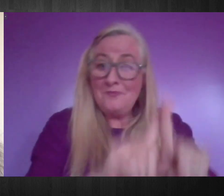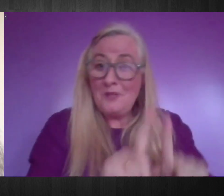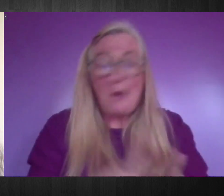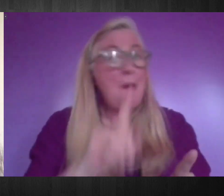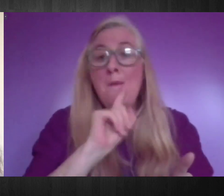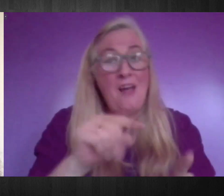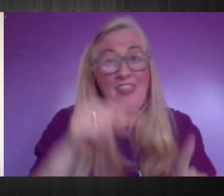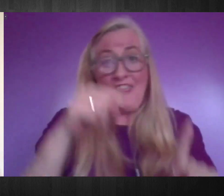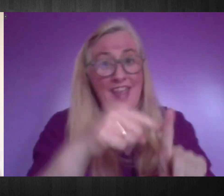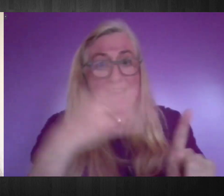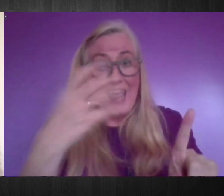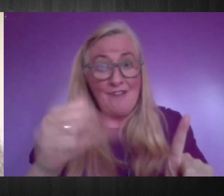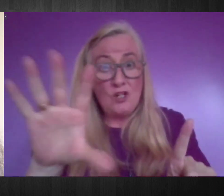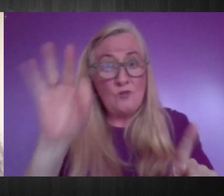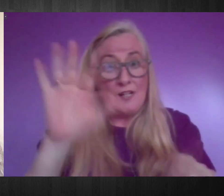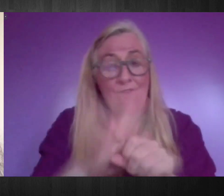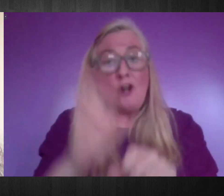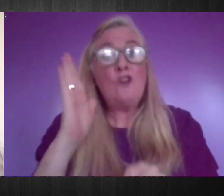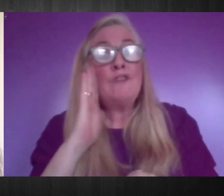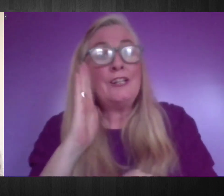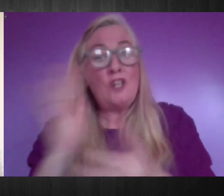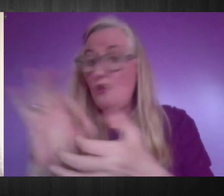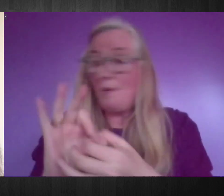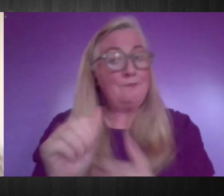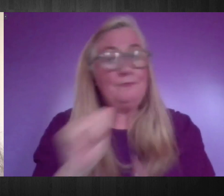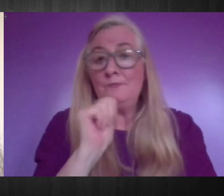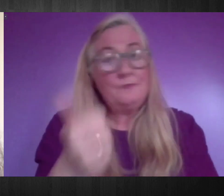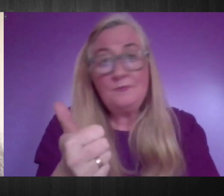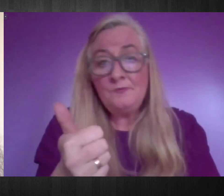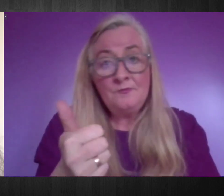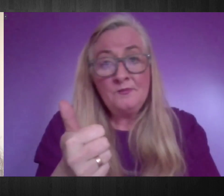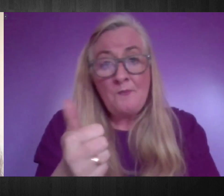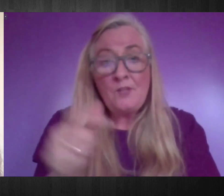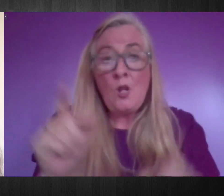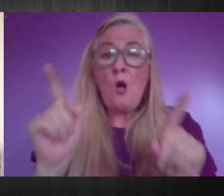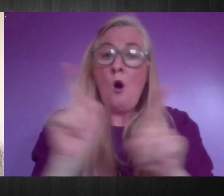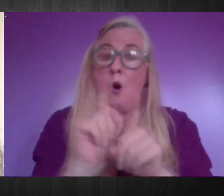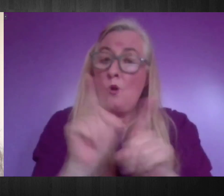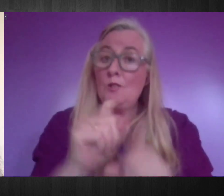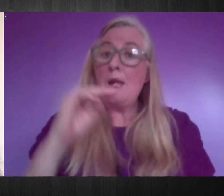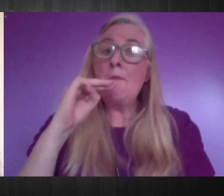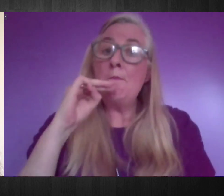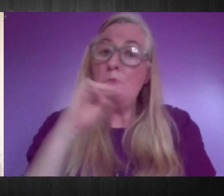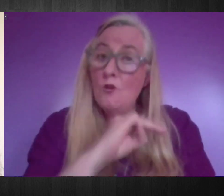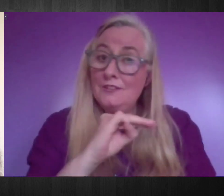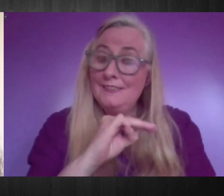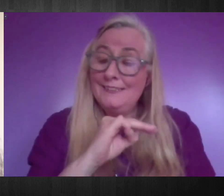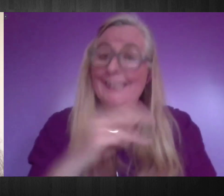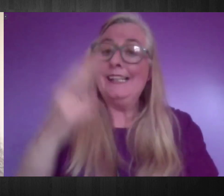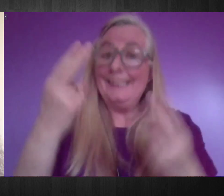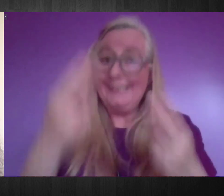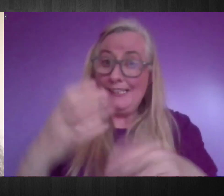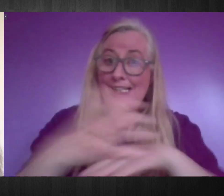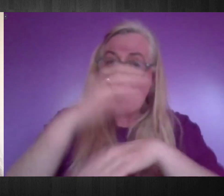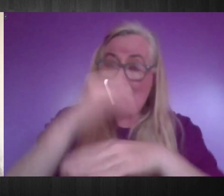an option for people in residential settings. And I think their conscience is also a real testament to how important, like, the continued support and funding for